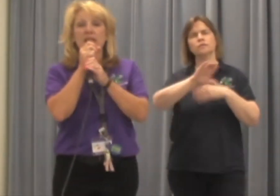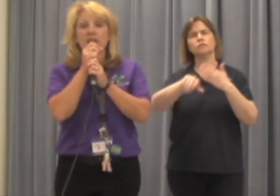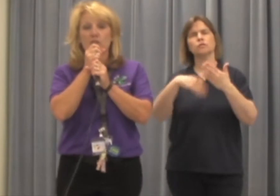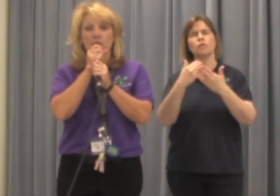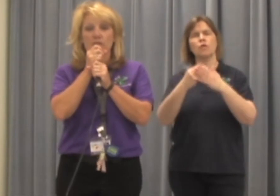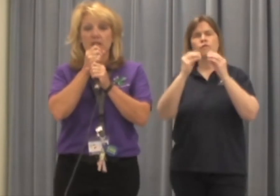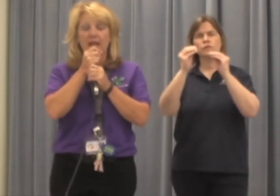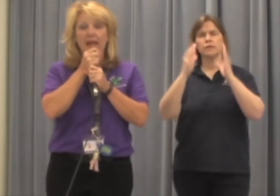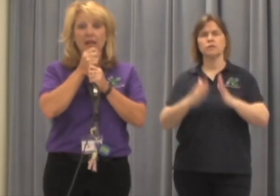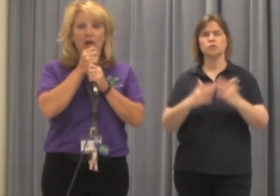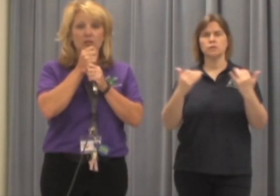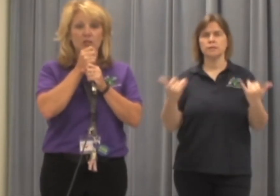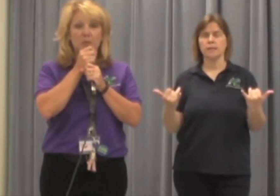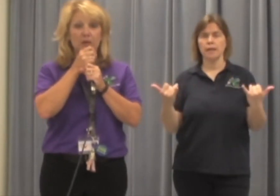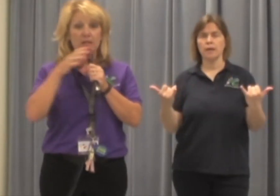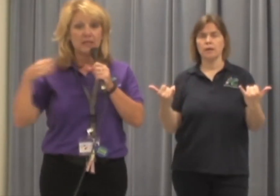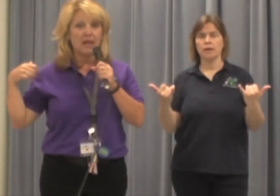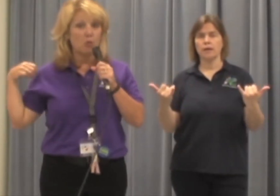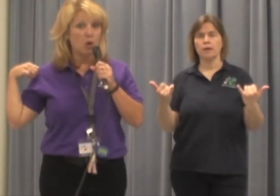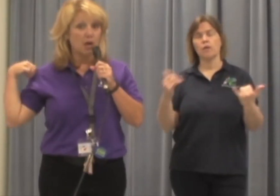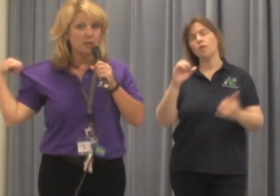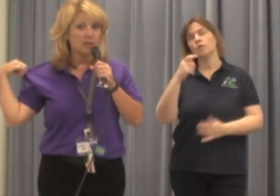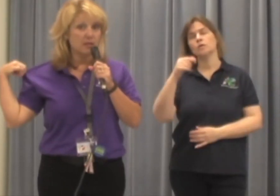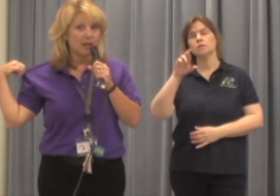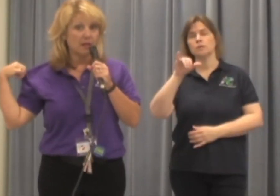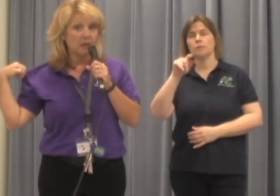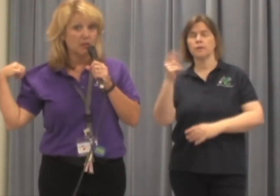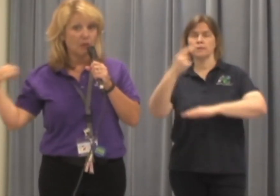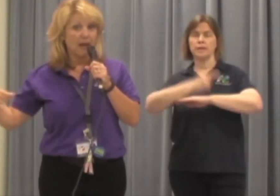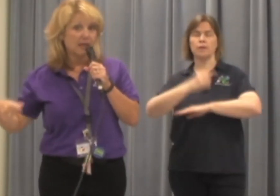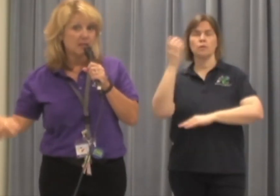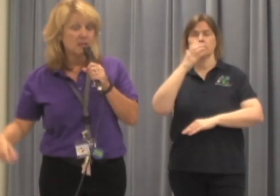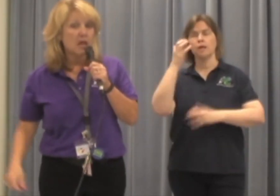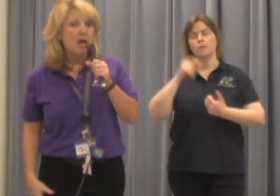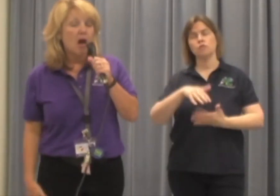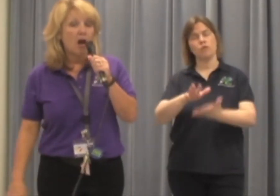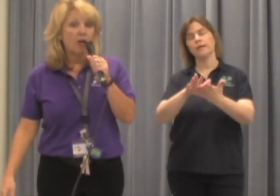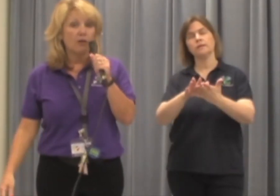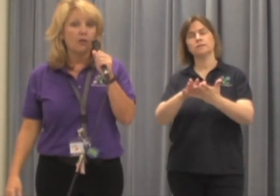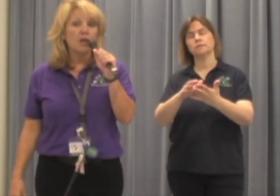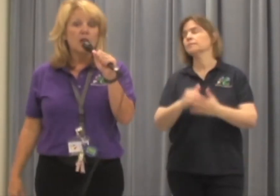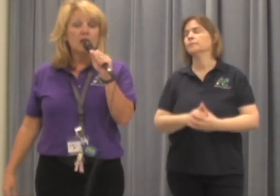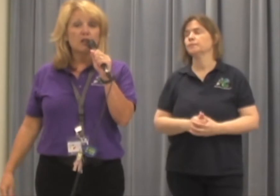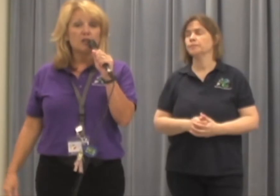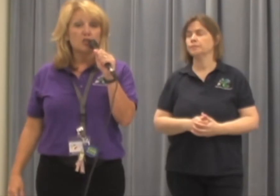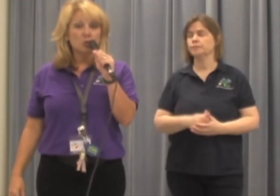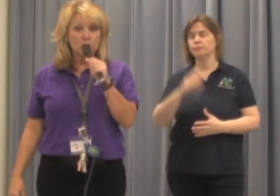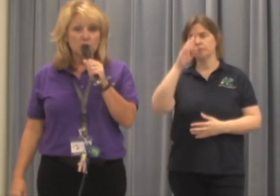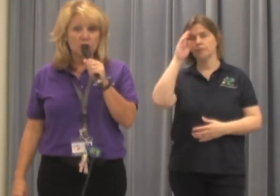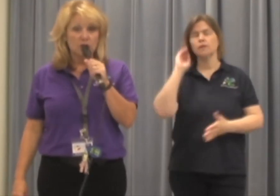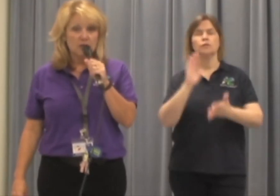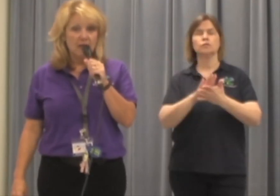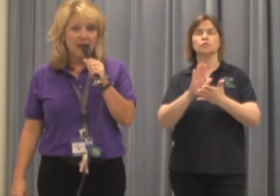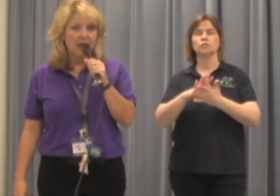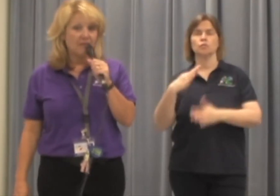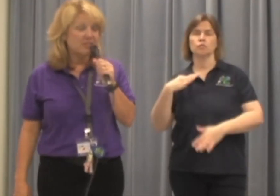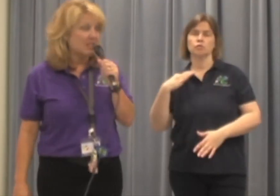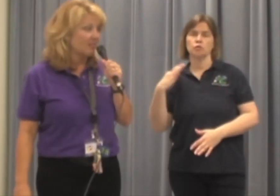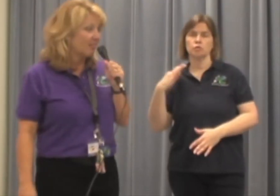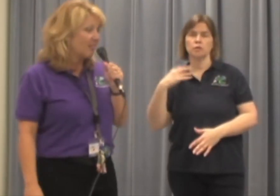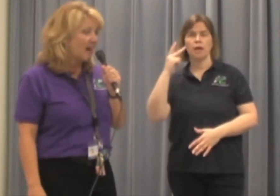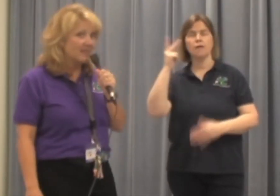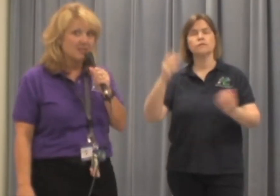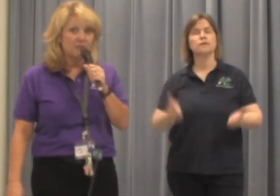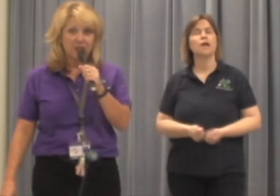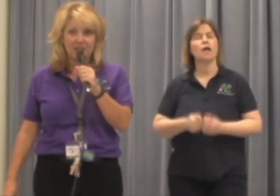teachers today, our Spirit Day was Dynamite Dragons, our school shirts, and I've